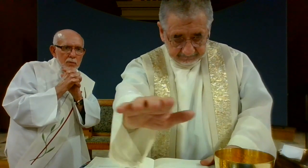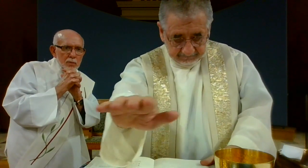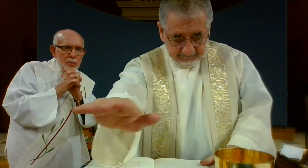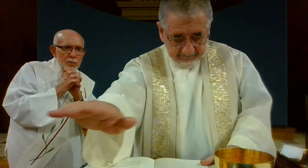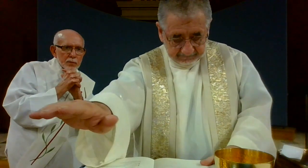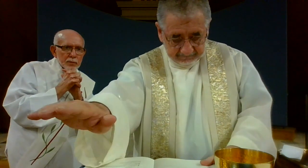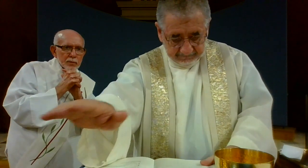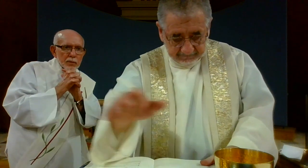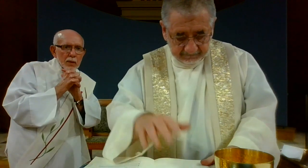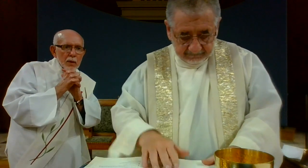Hosanna in the